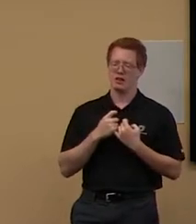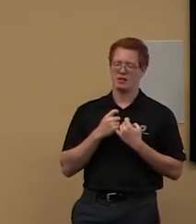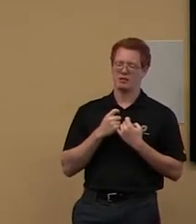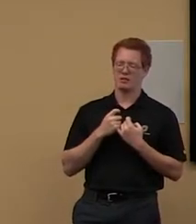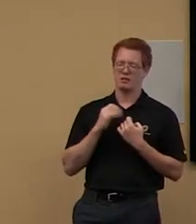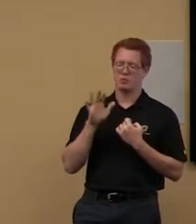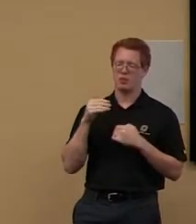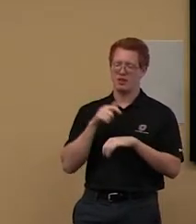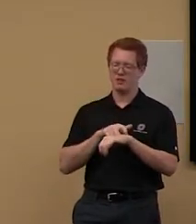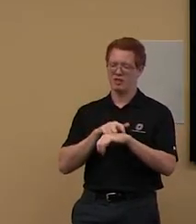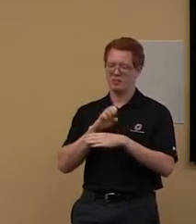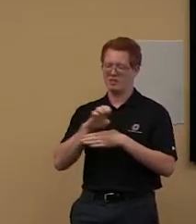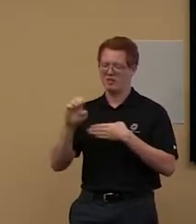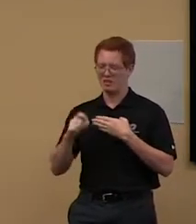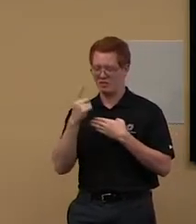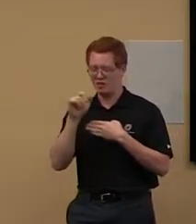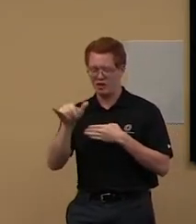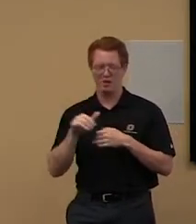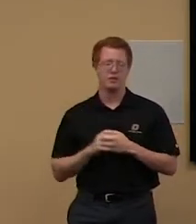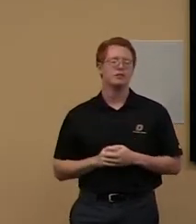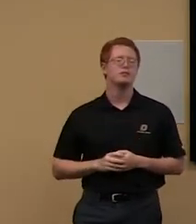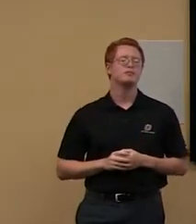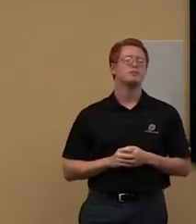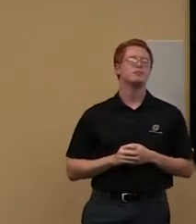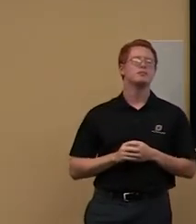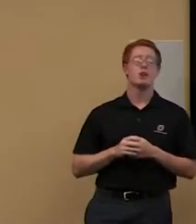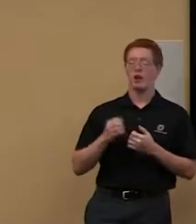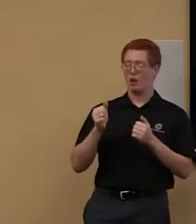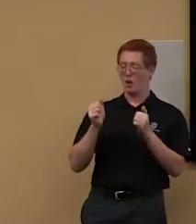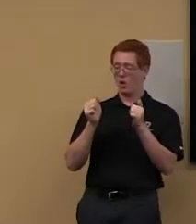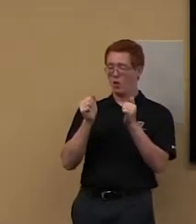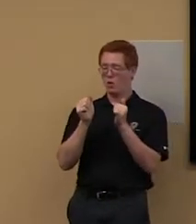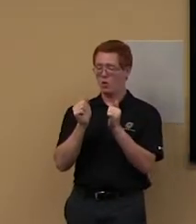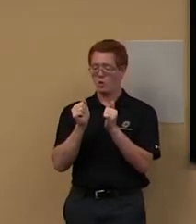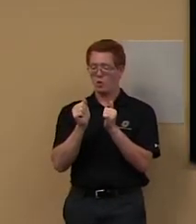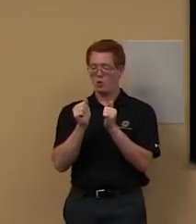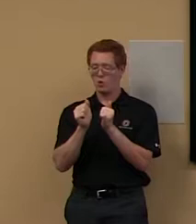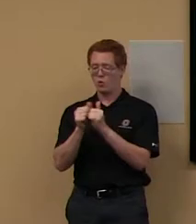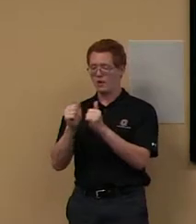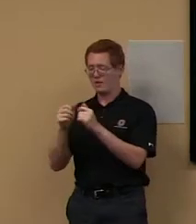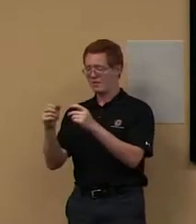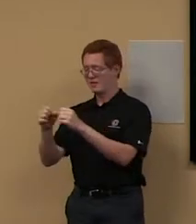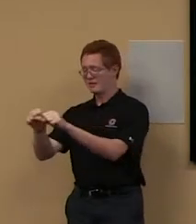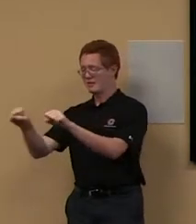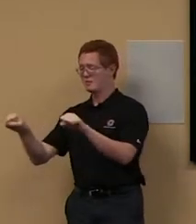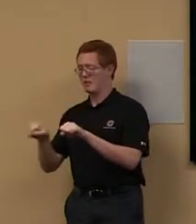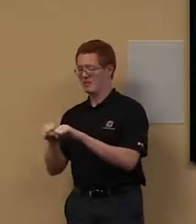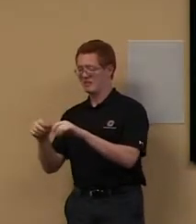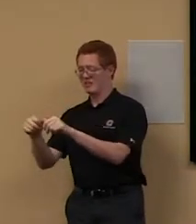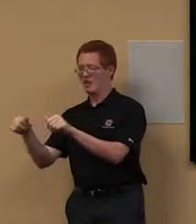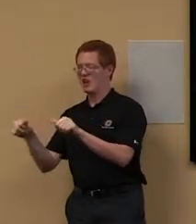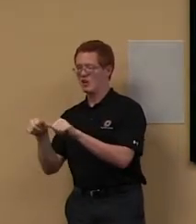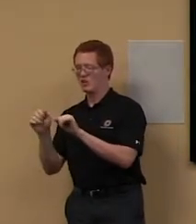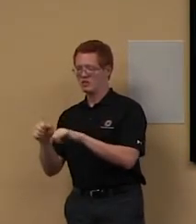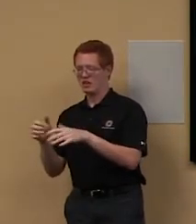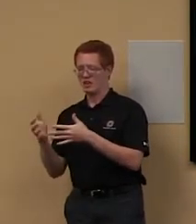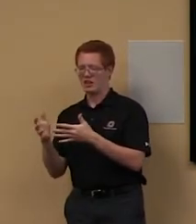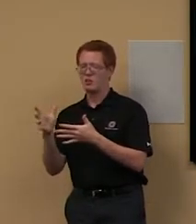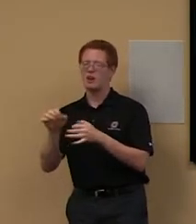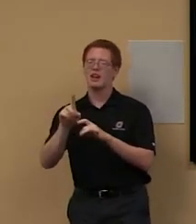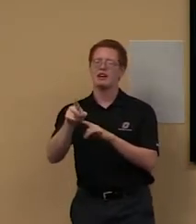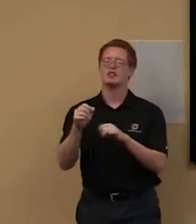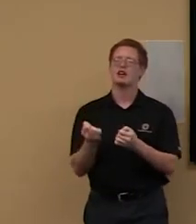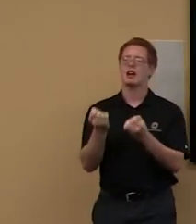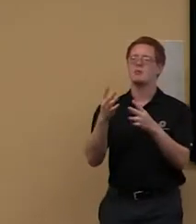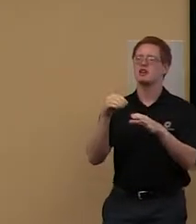So first of all, with spaces, I should ask, how many of you were at the grad